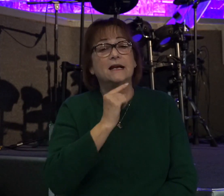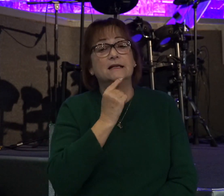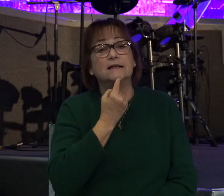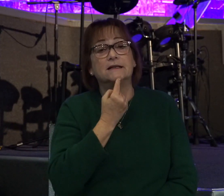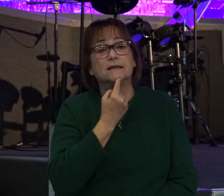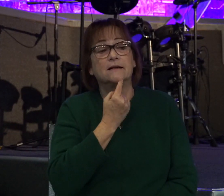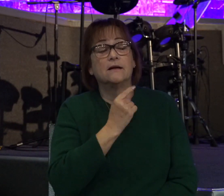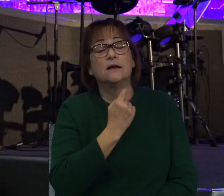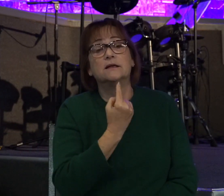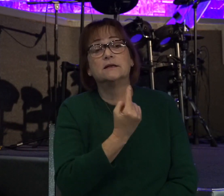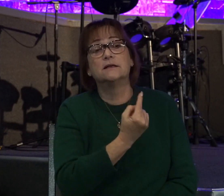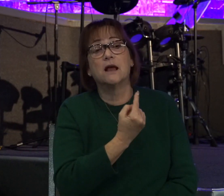being the bad guy.